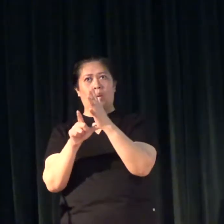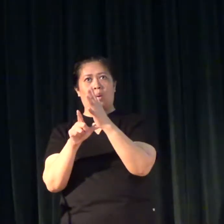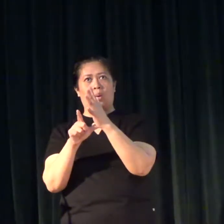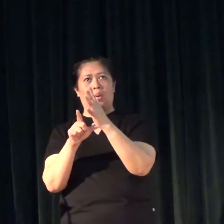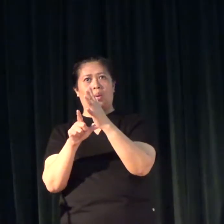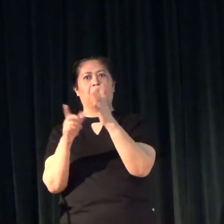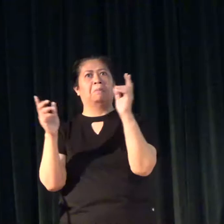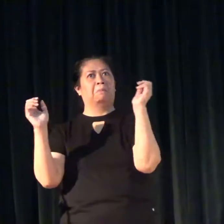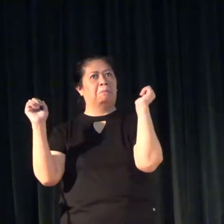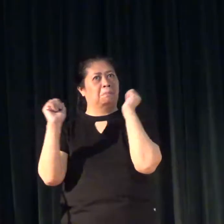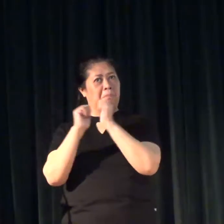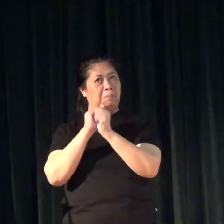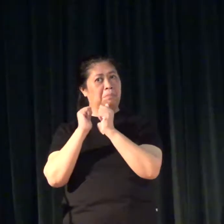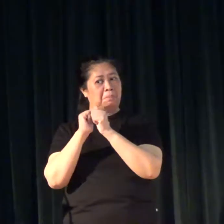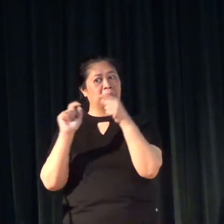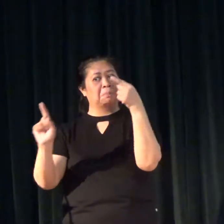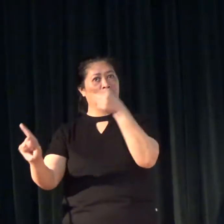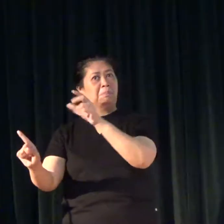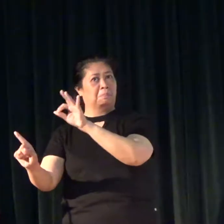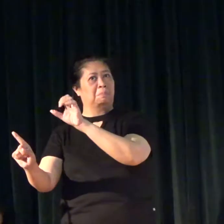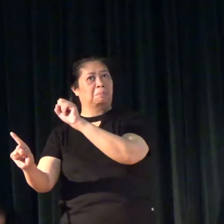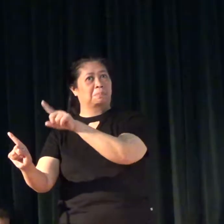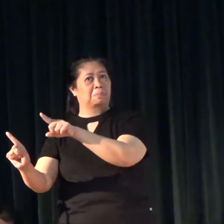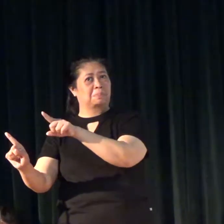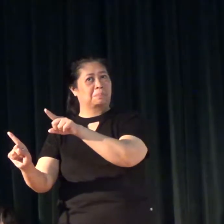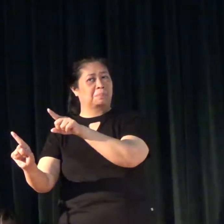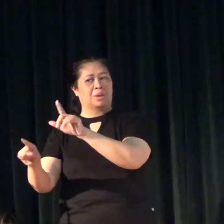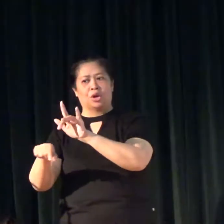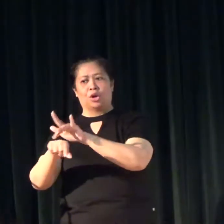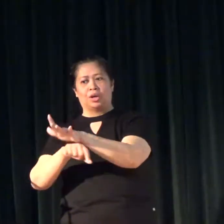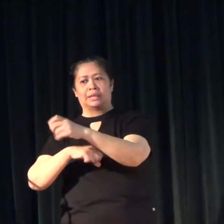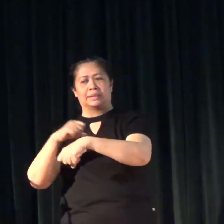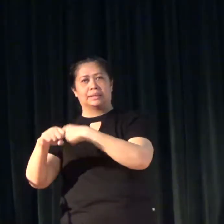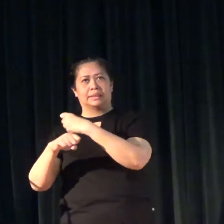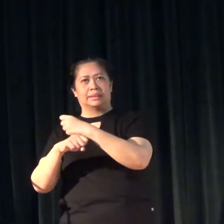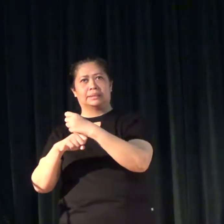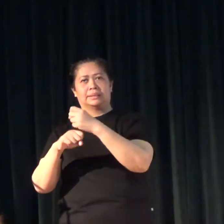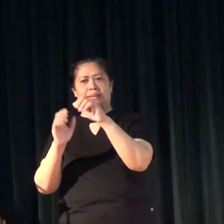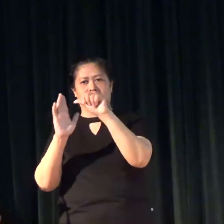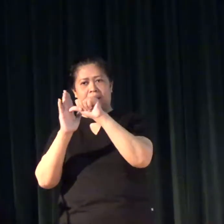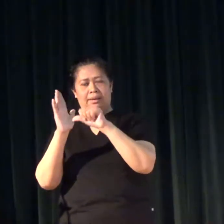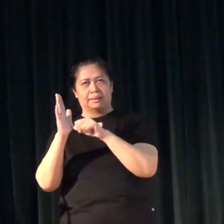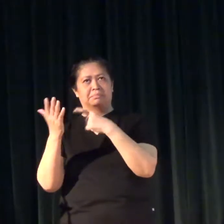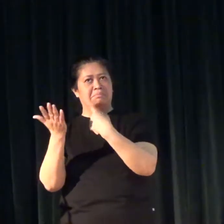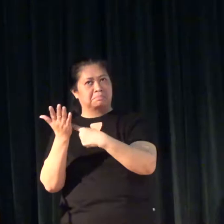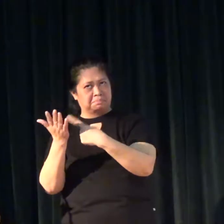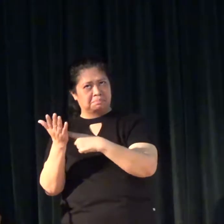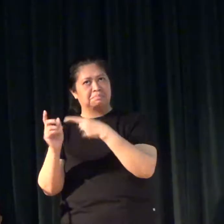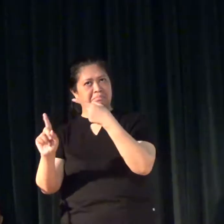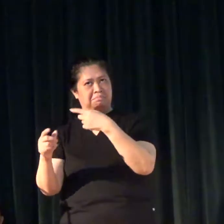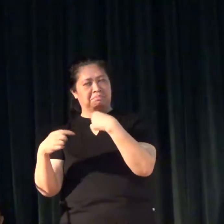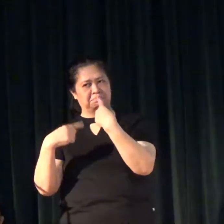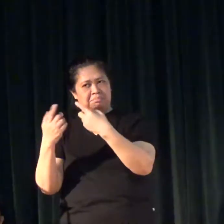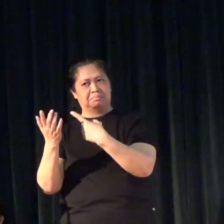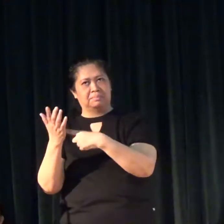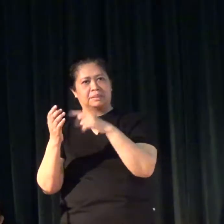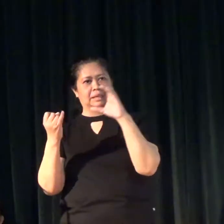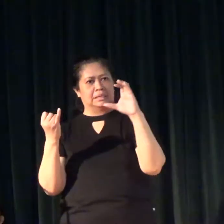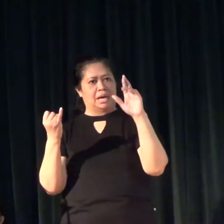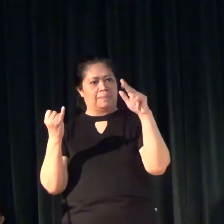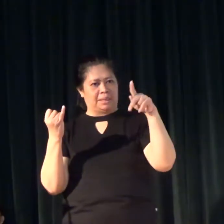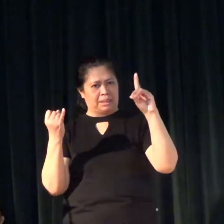alludes to MSL, the Early Years Act talks about it, the